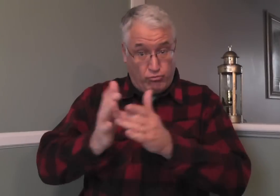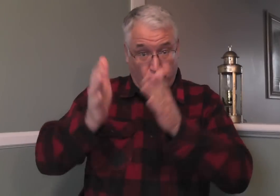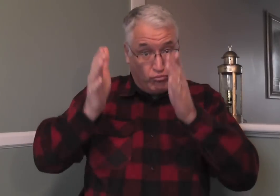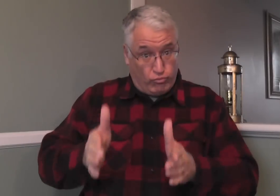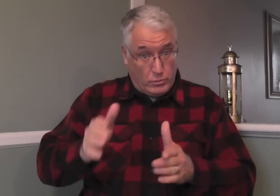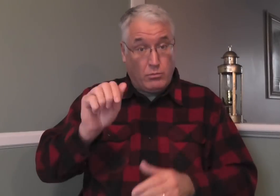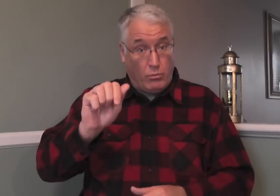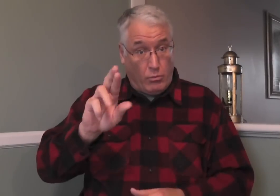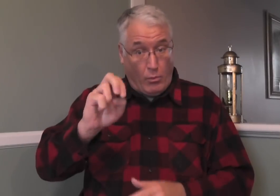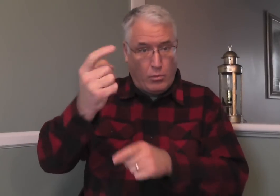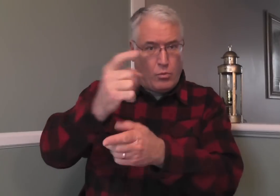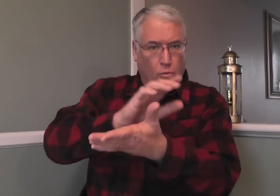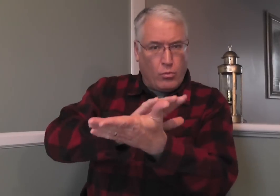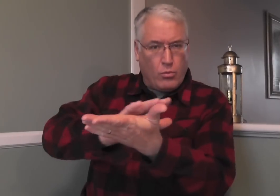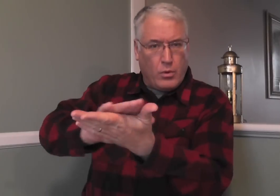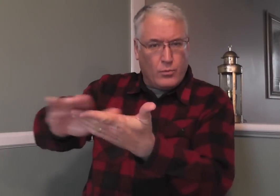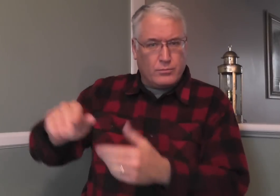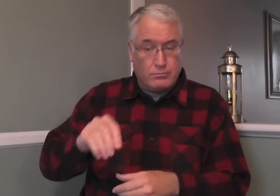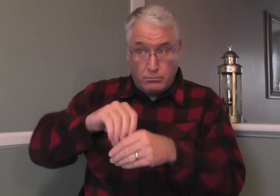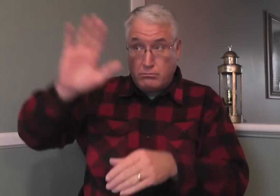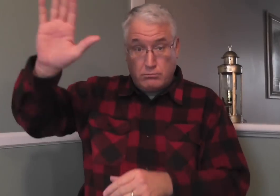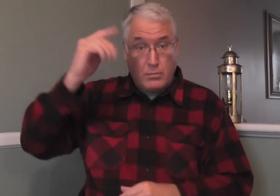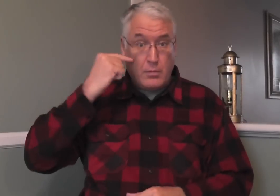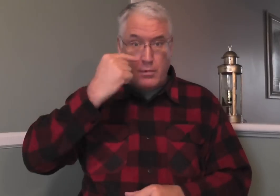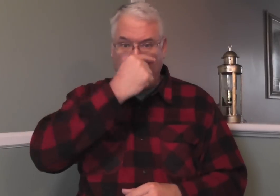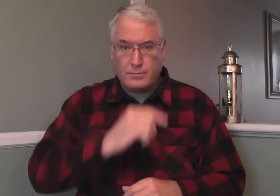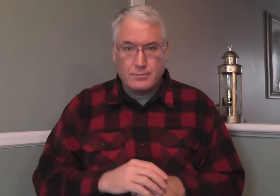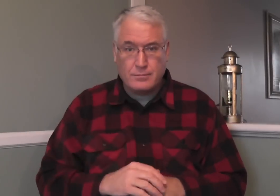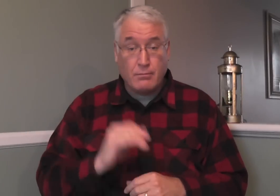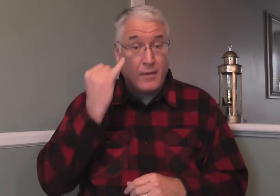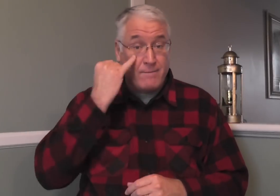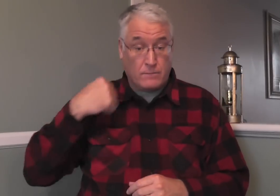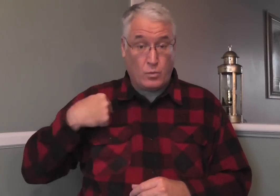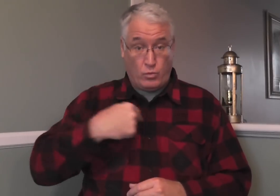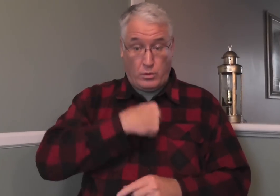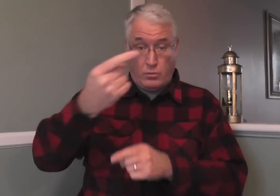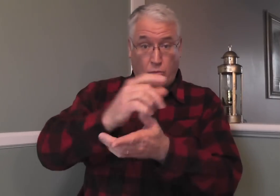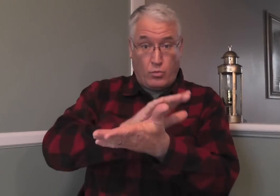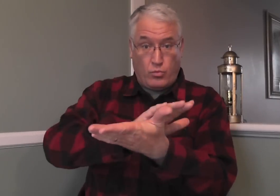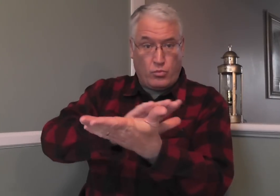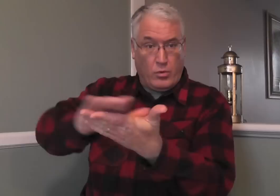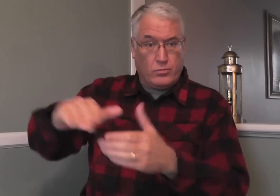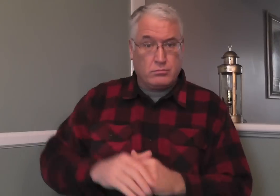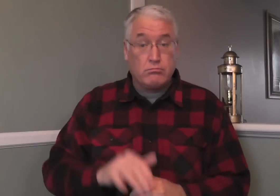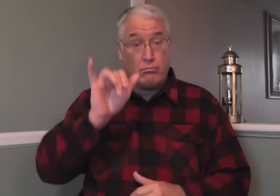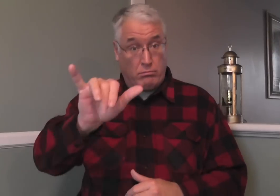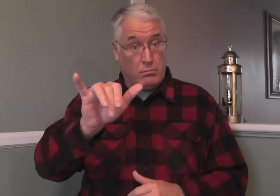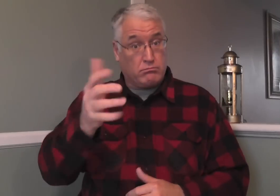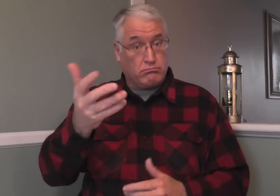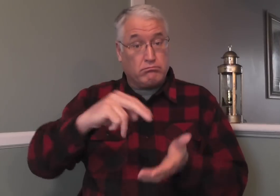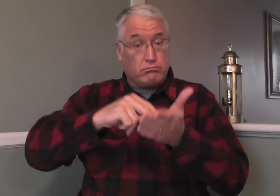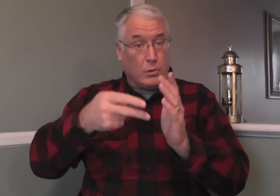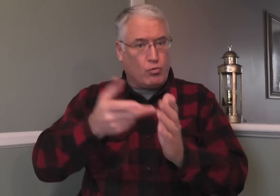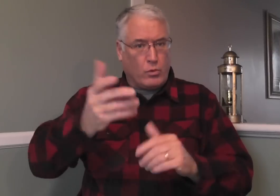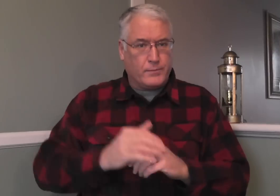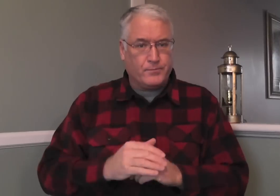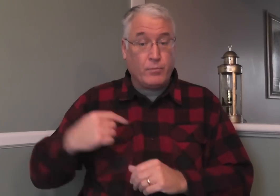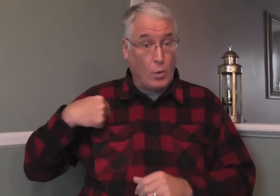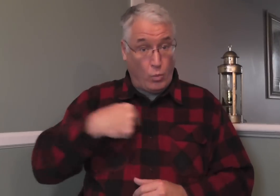Well, we as Christians are righteous in God's eyes. If we are righteous, then